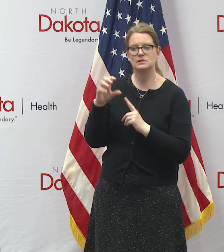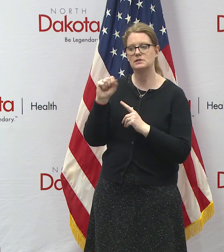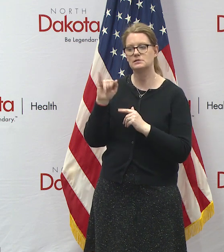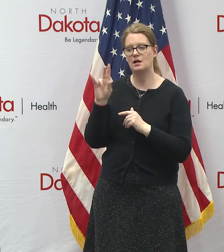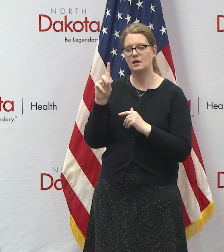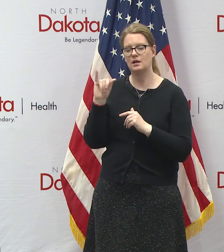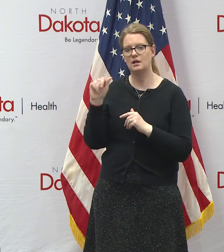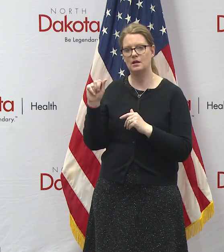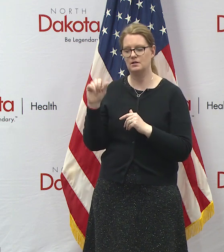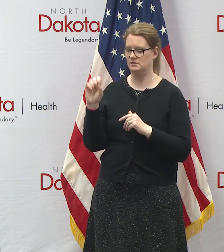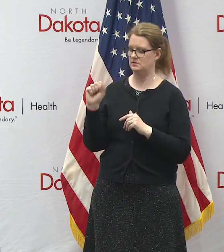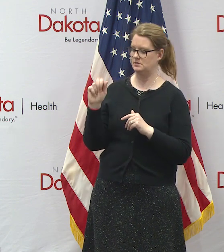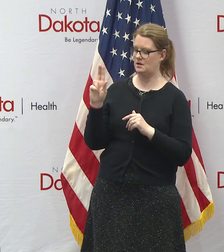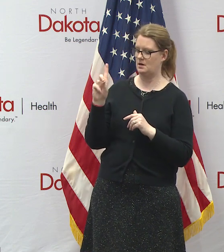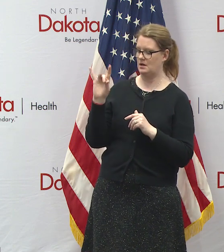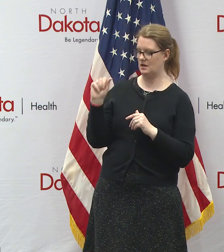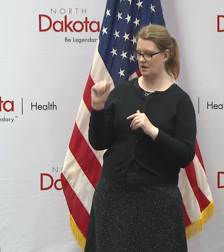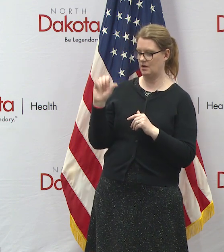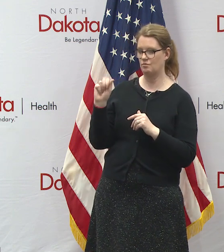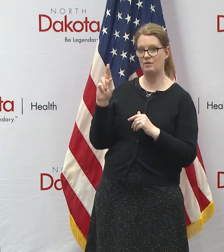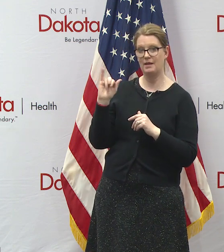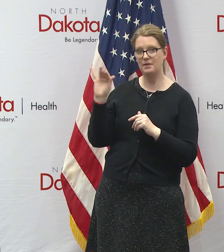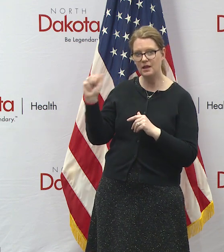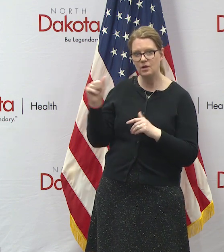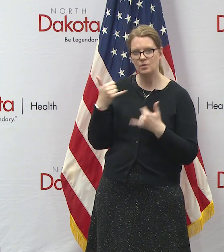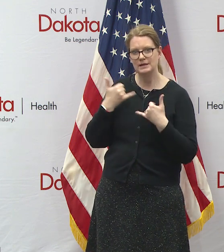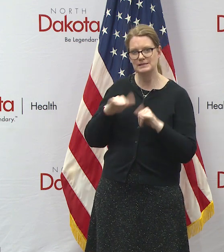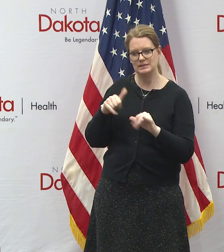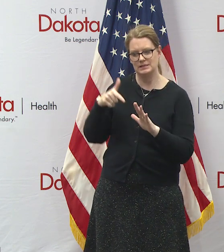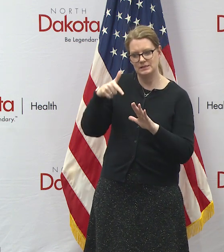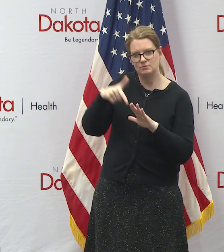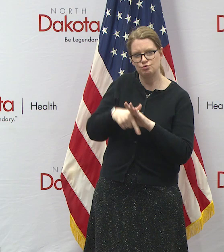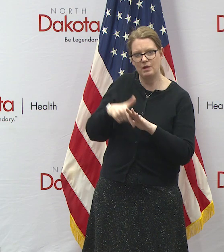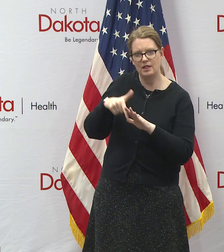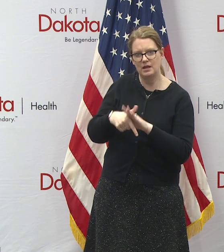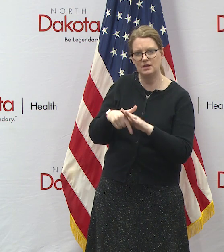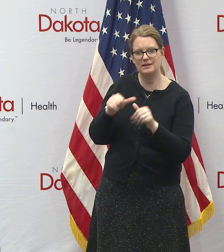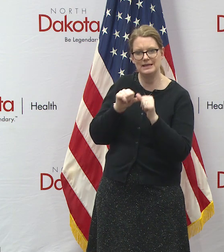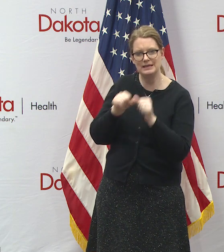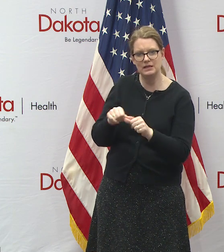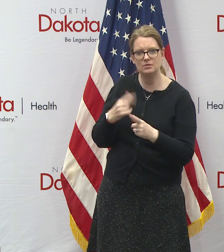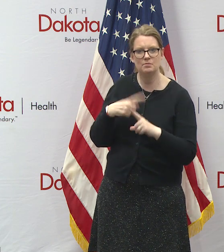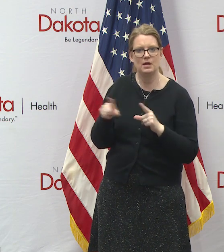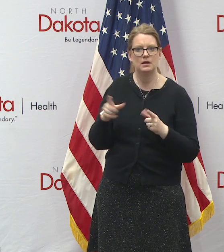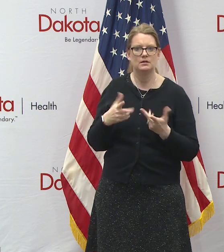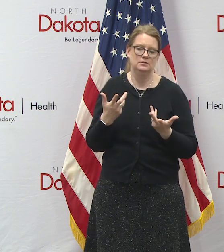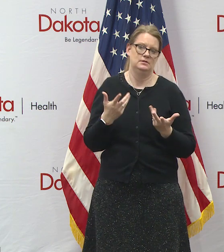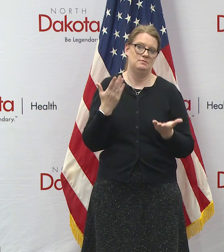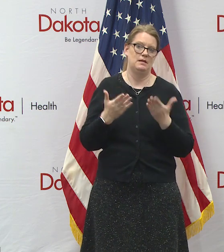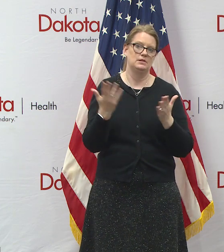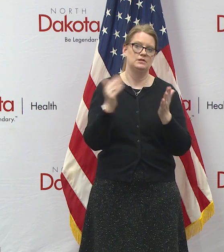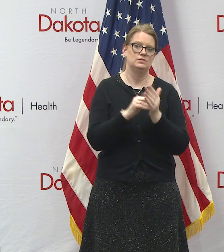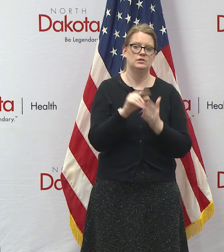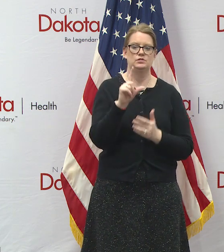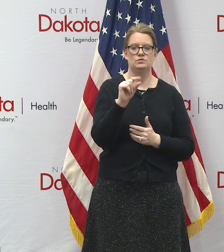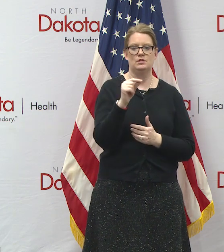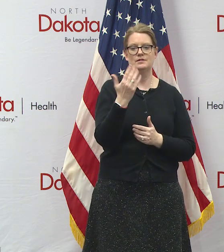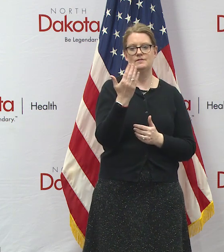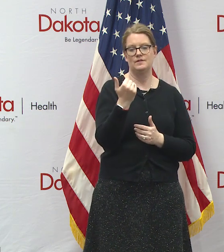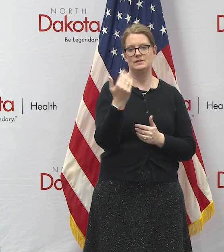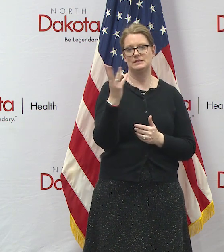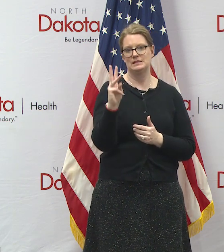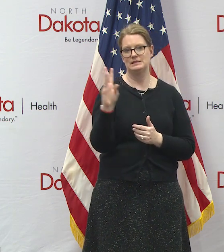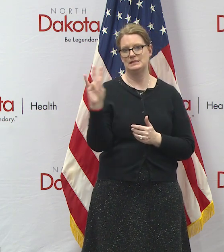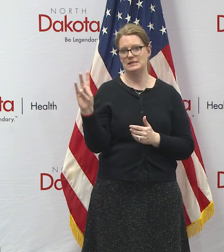you can see some drilling continue but if the price stays the way we have it now it seems like a repeat of the 2015 16 17